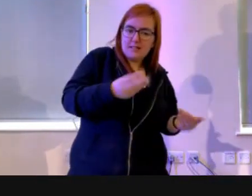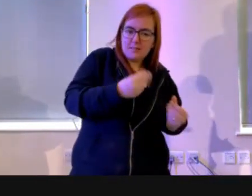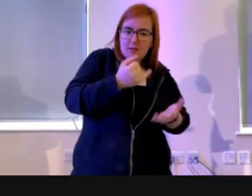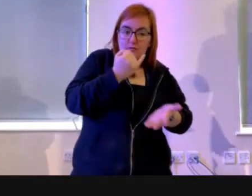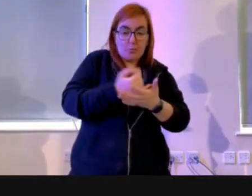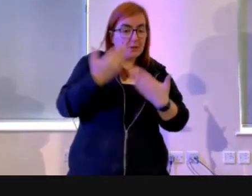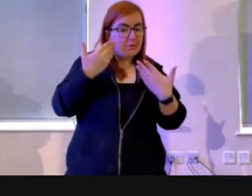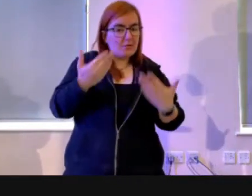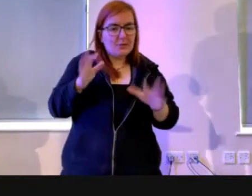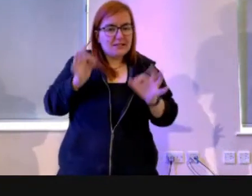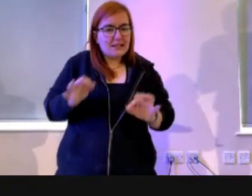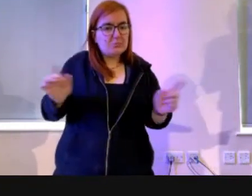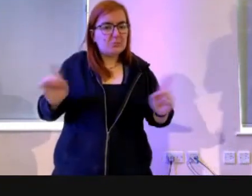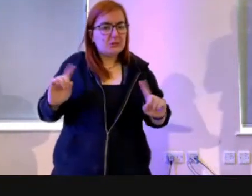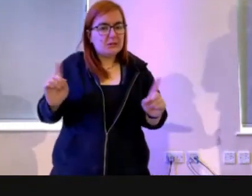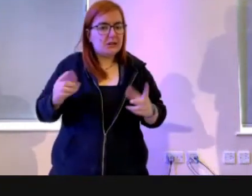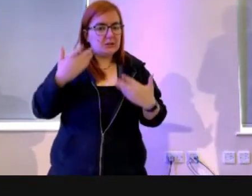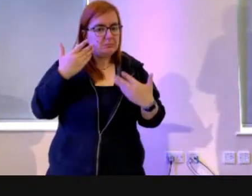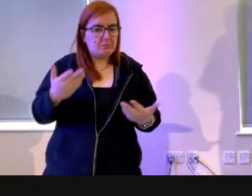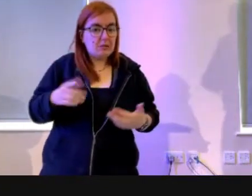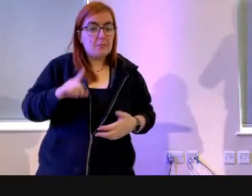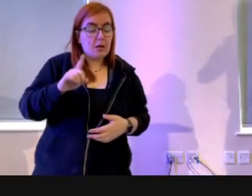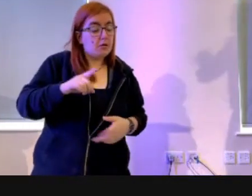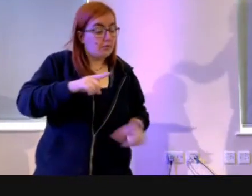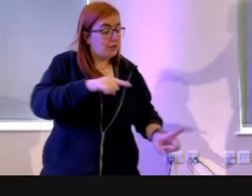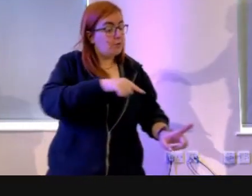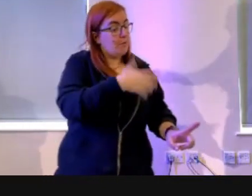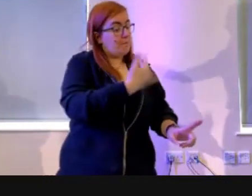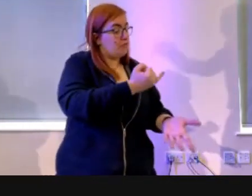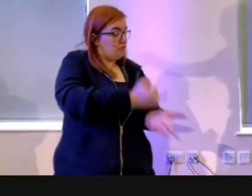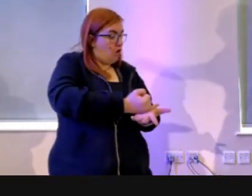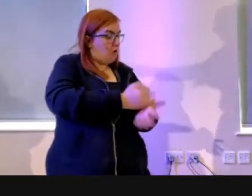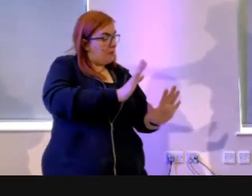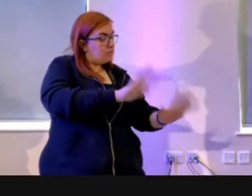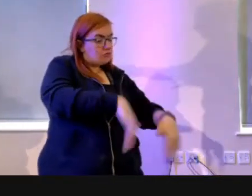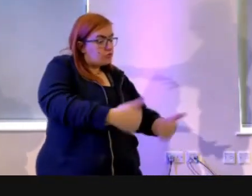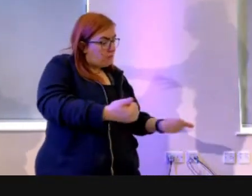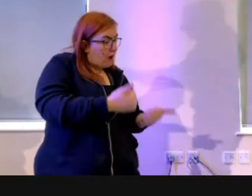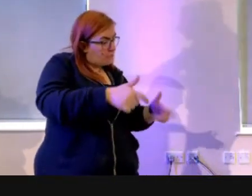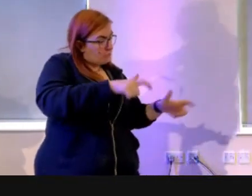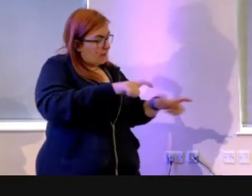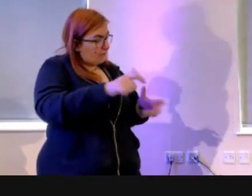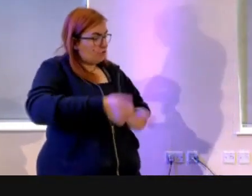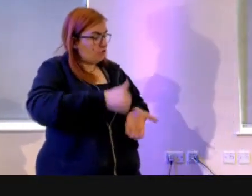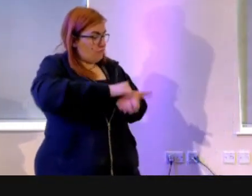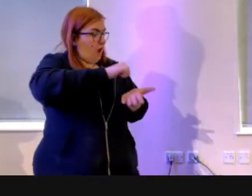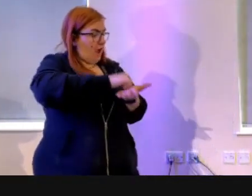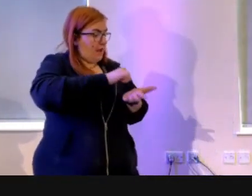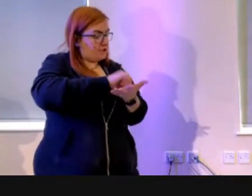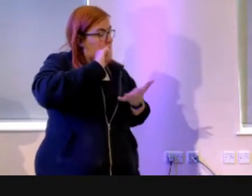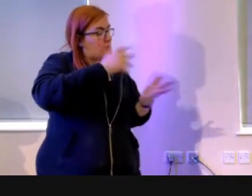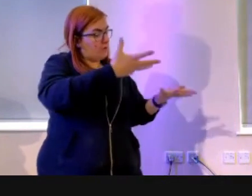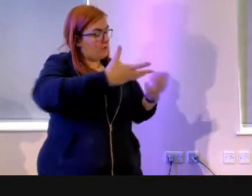that is. But God's saying, Look, you've done wrong. But it's okay. If you do the right thing, you'll be accepted. It'll be okay.